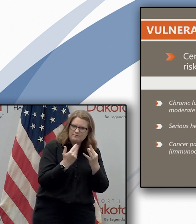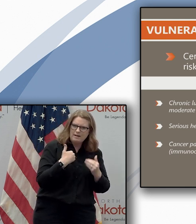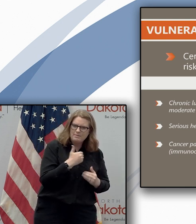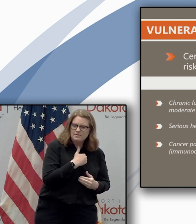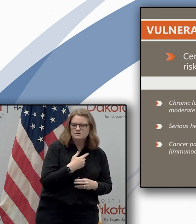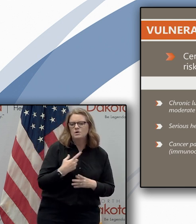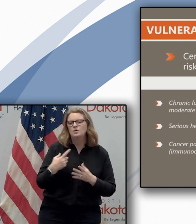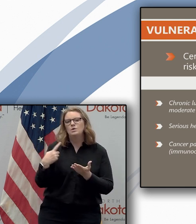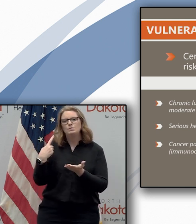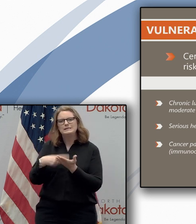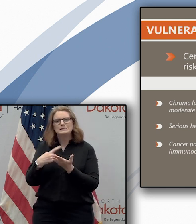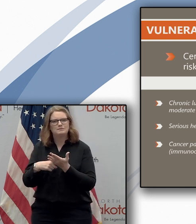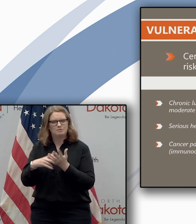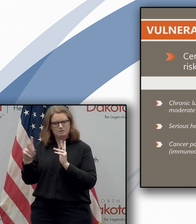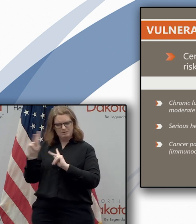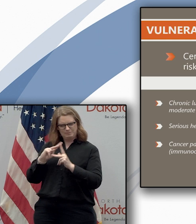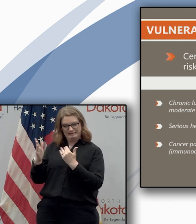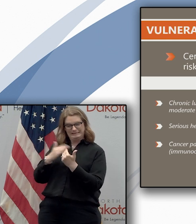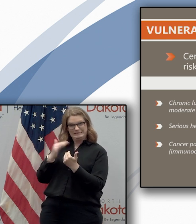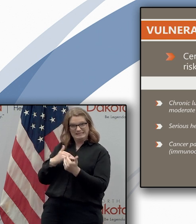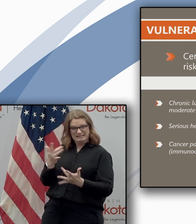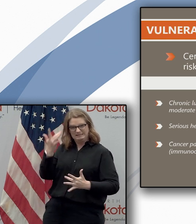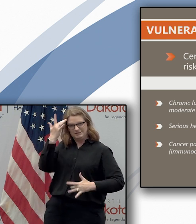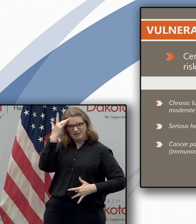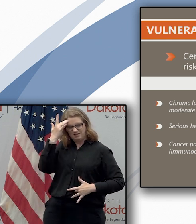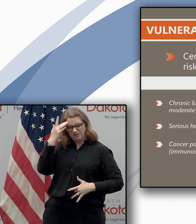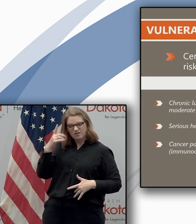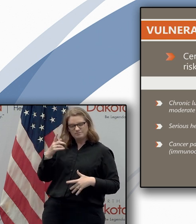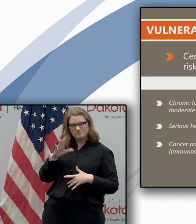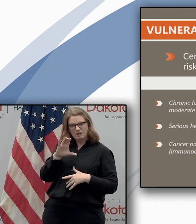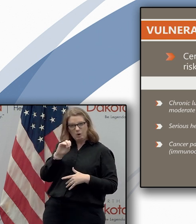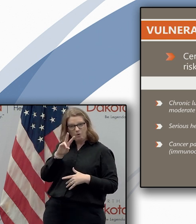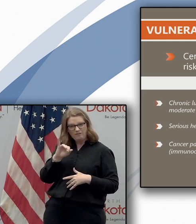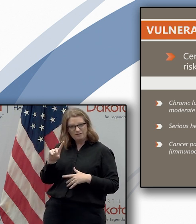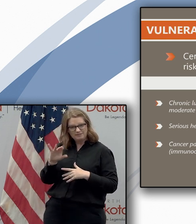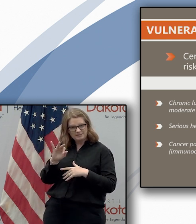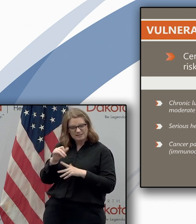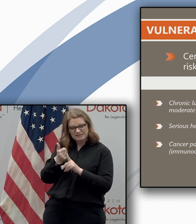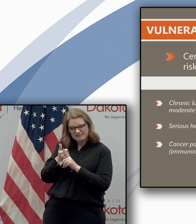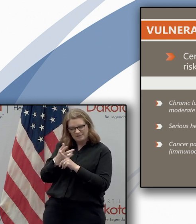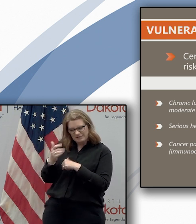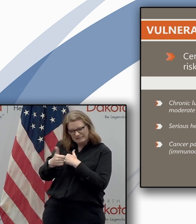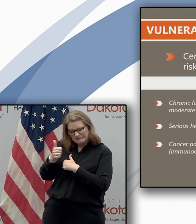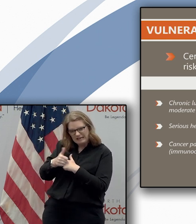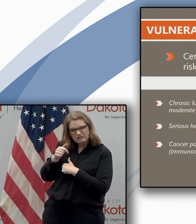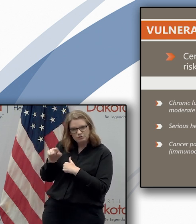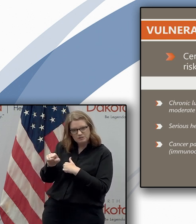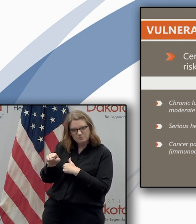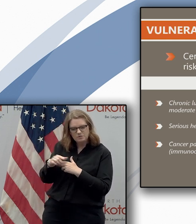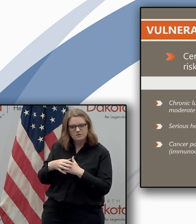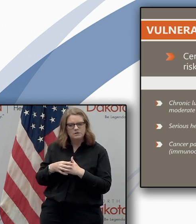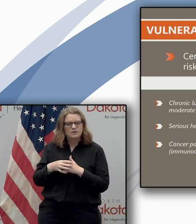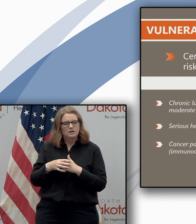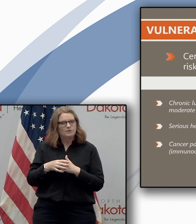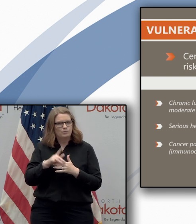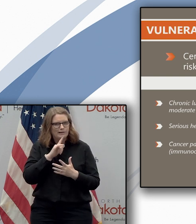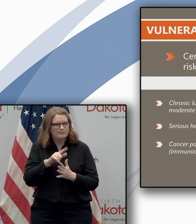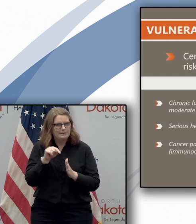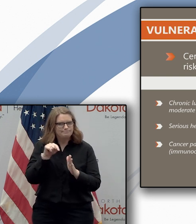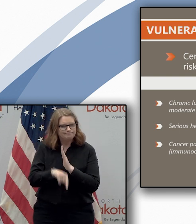vulnerable populations the in more detail because as more data emerges